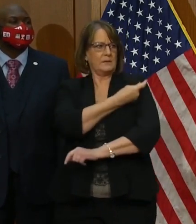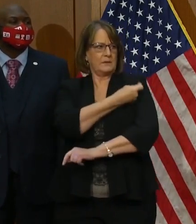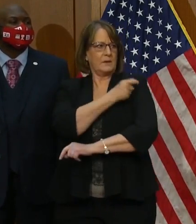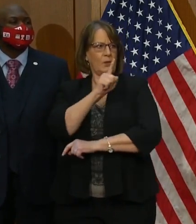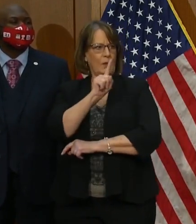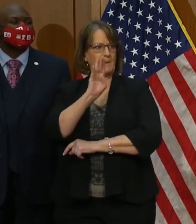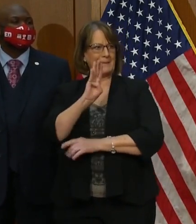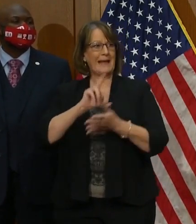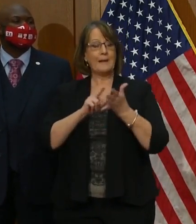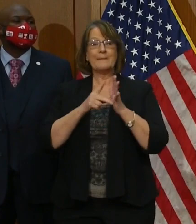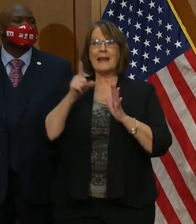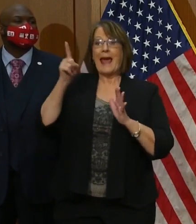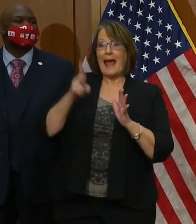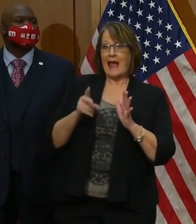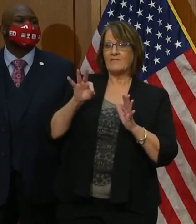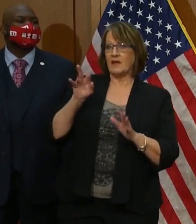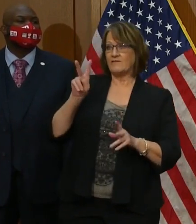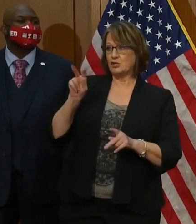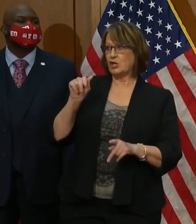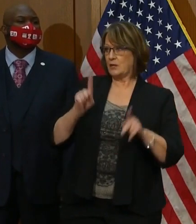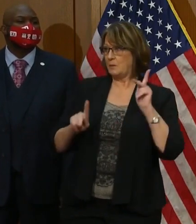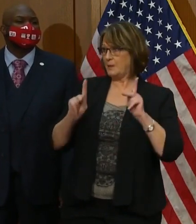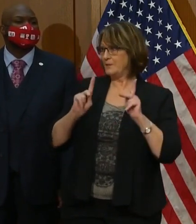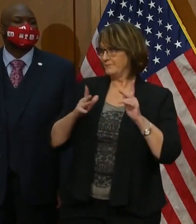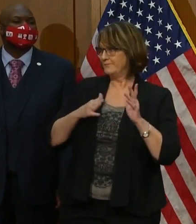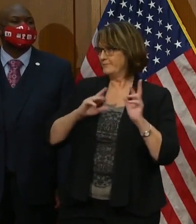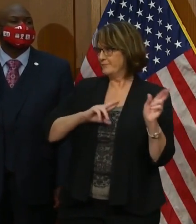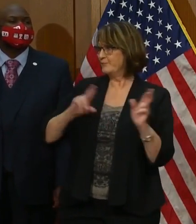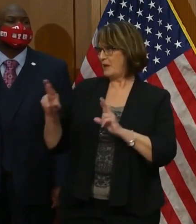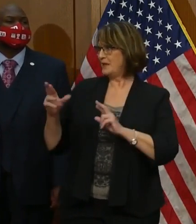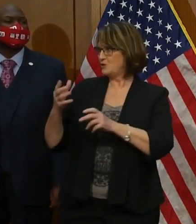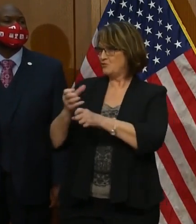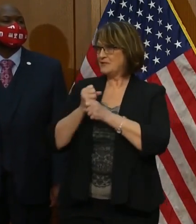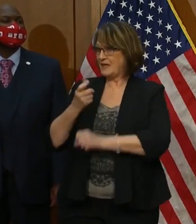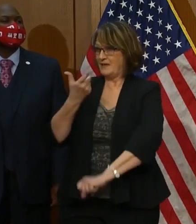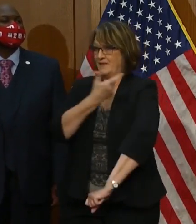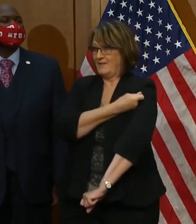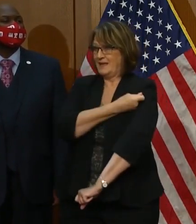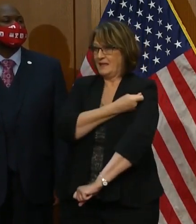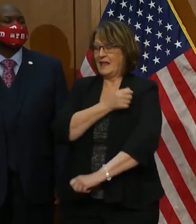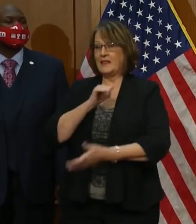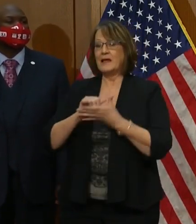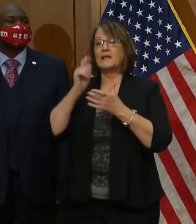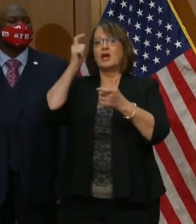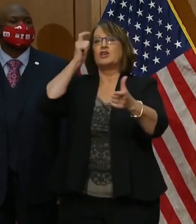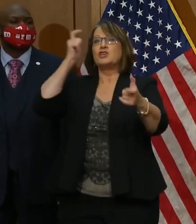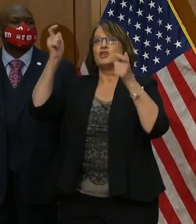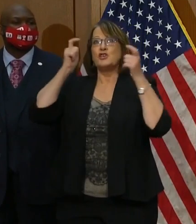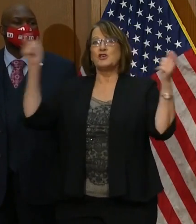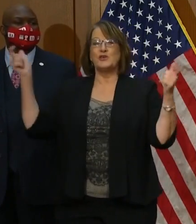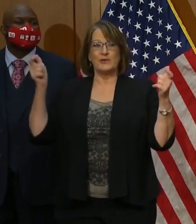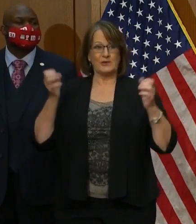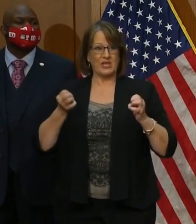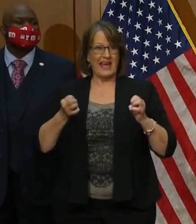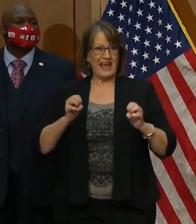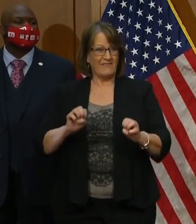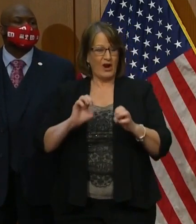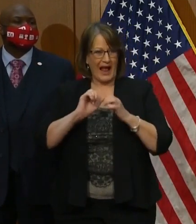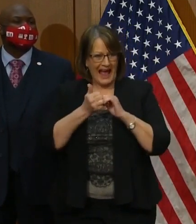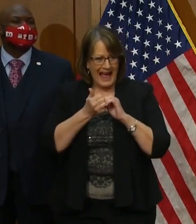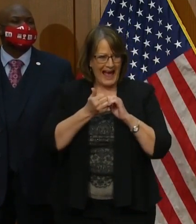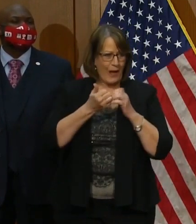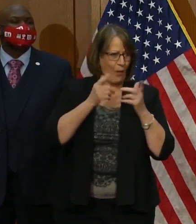is now eligible to receive the vaccine. That's a major logistical effort, and it is not going to happen